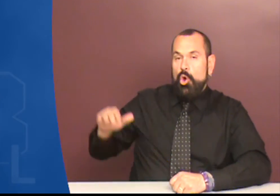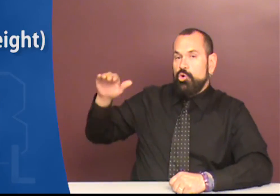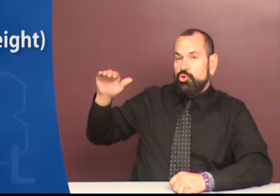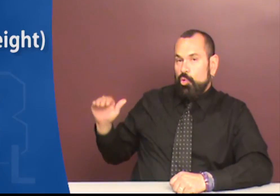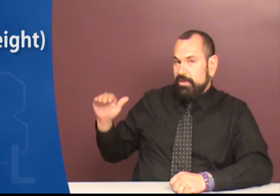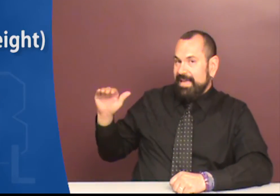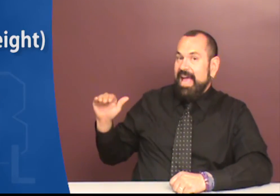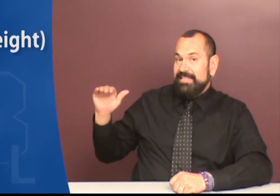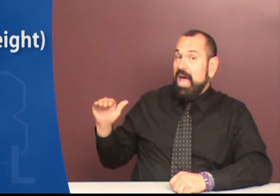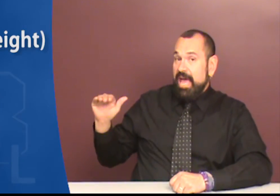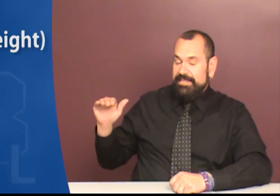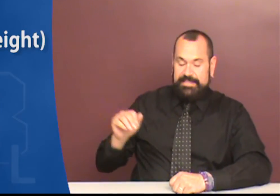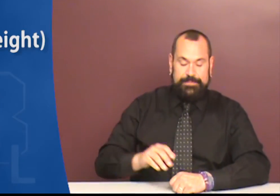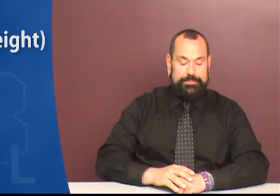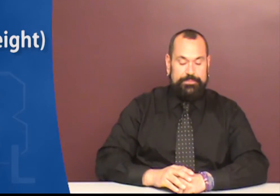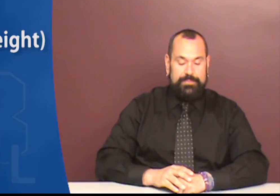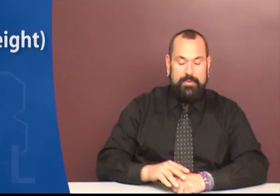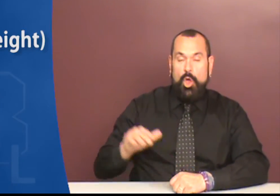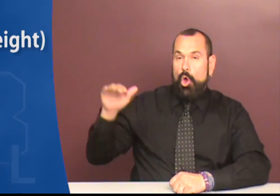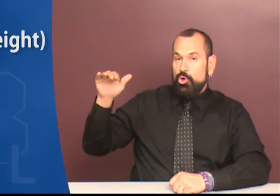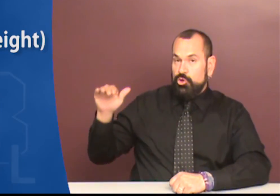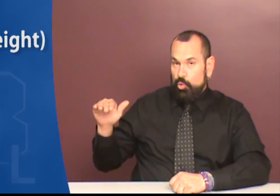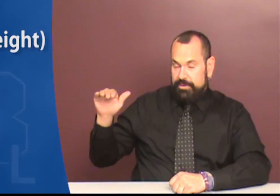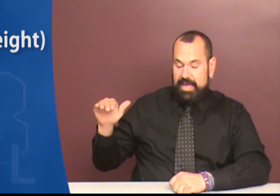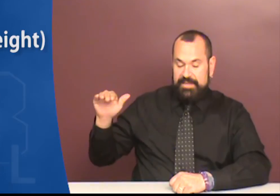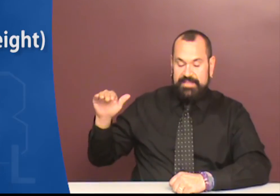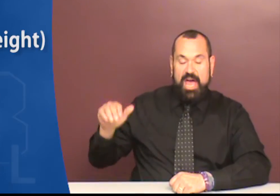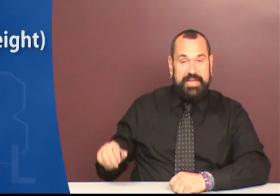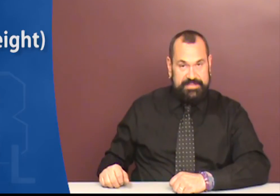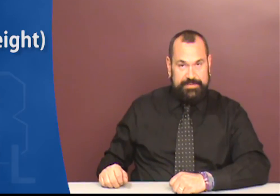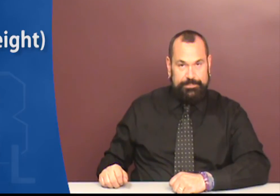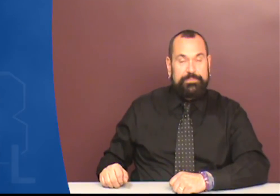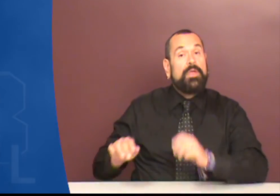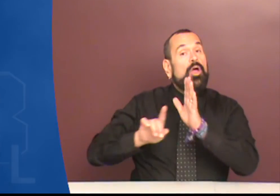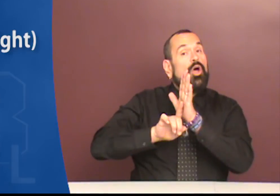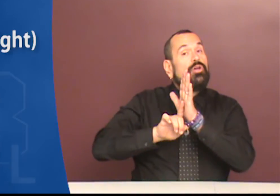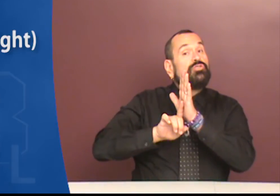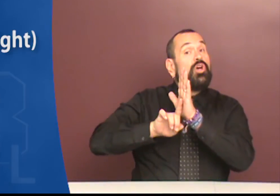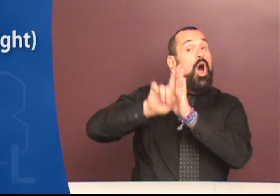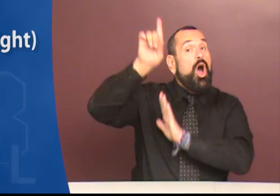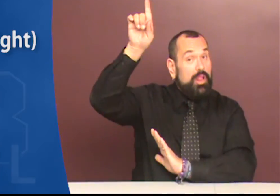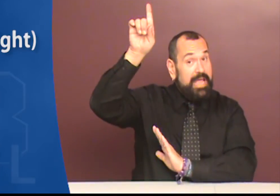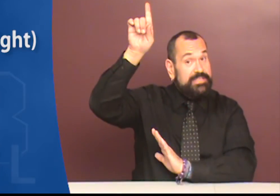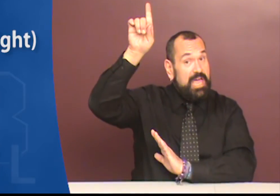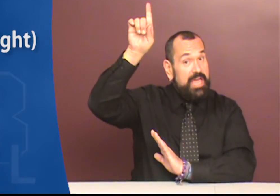Short as in height. Short as in height. Short as in height.